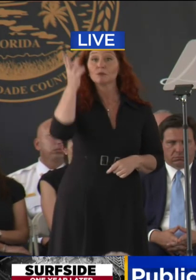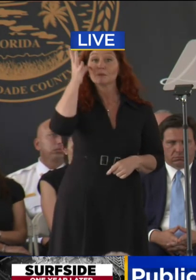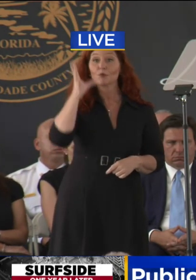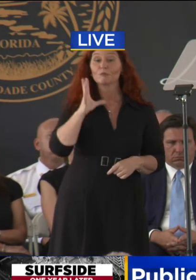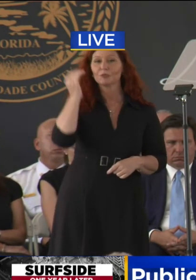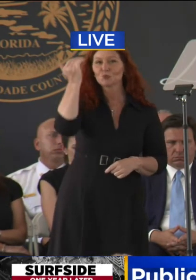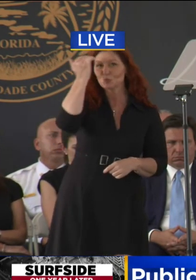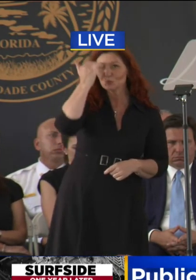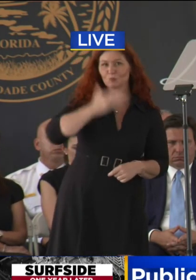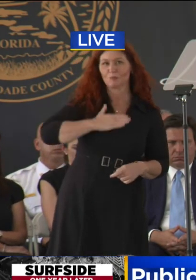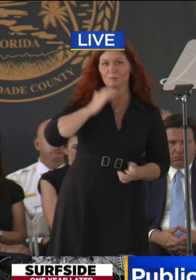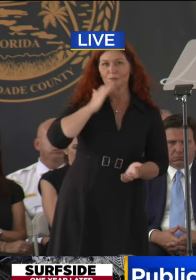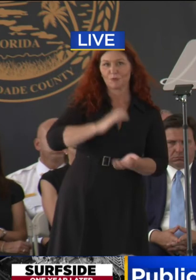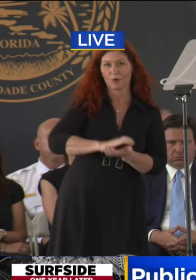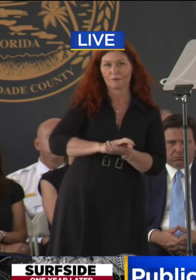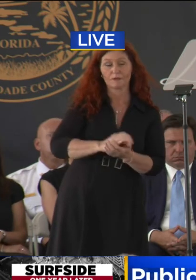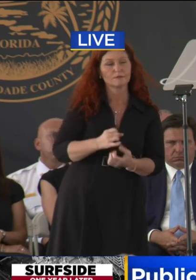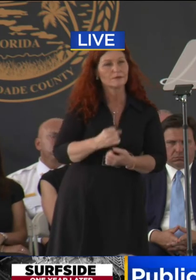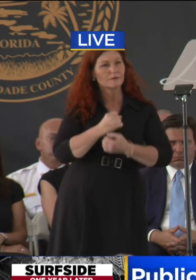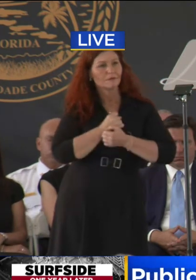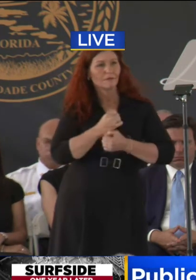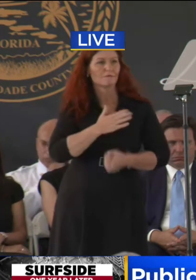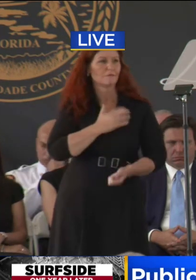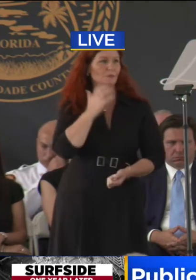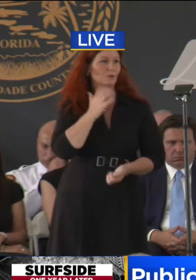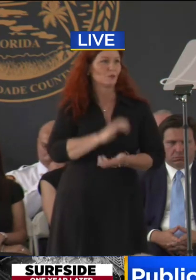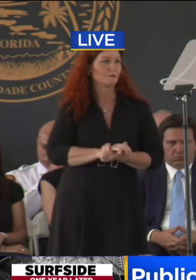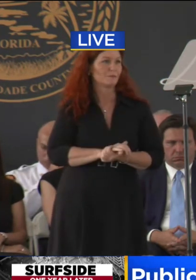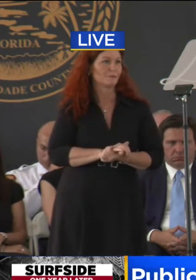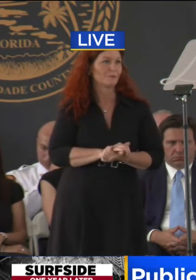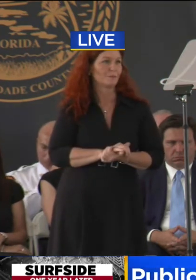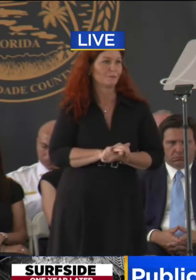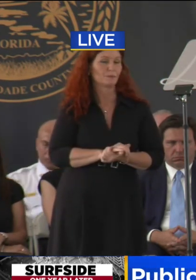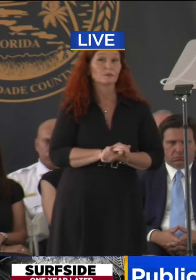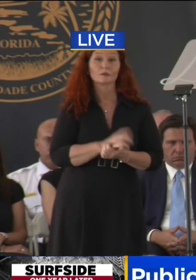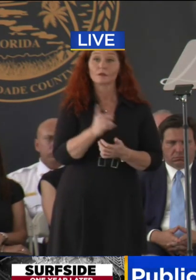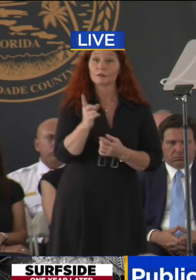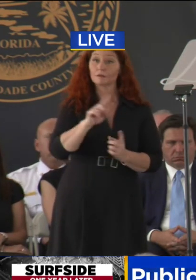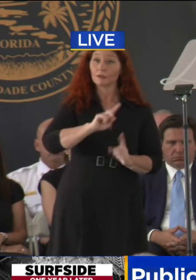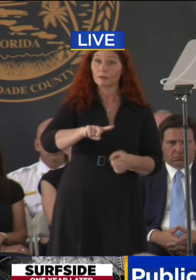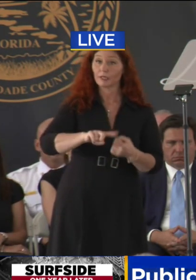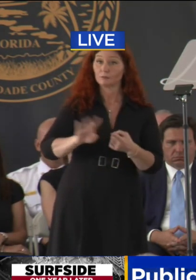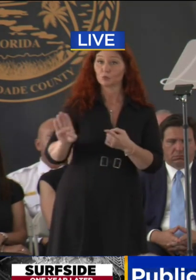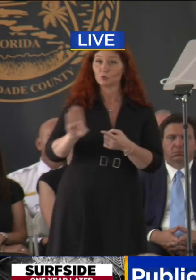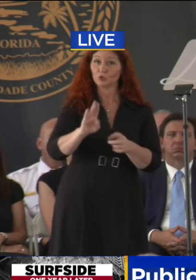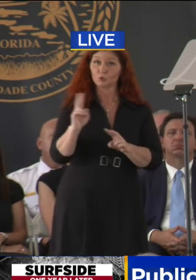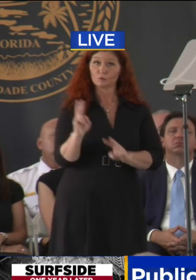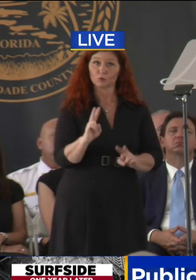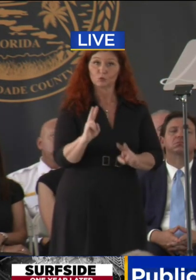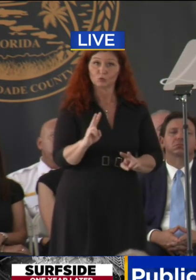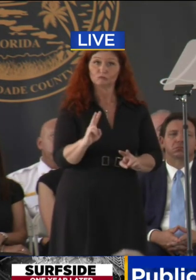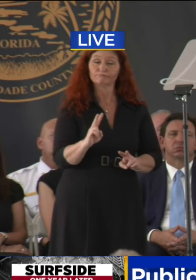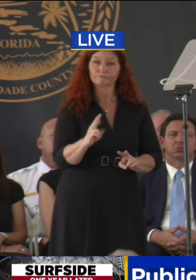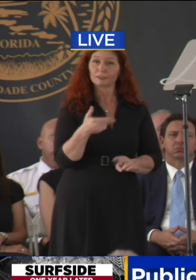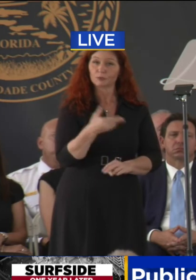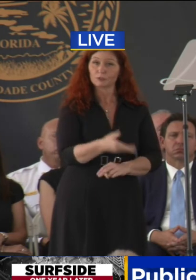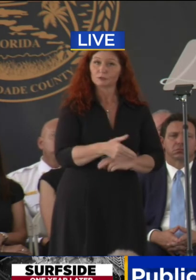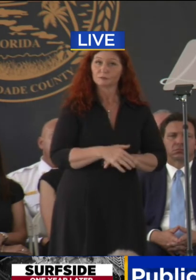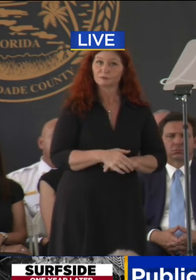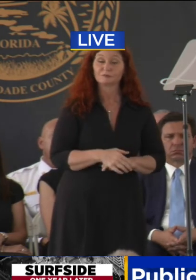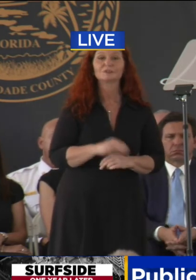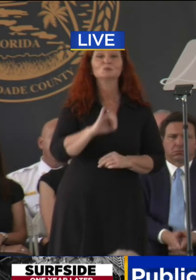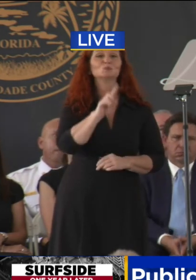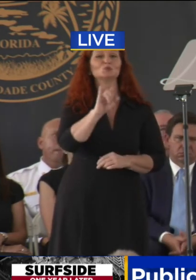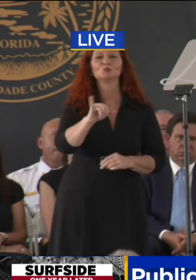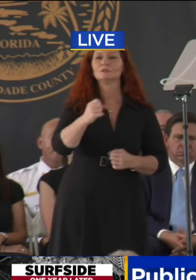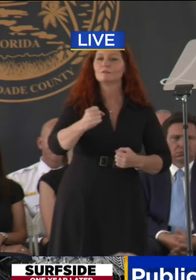Judy and loved her and came to her funeral as well. Judy loved her